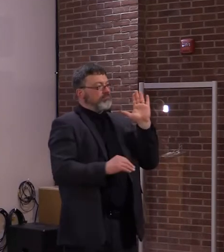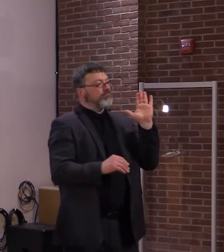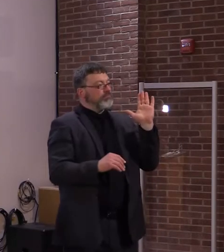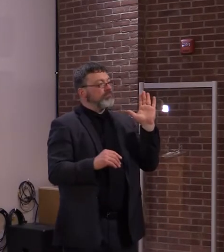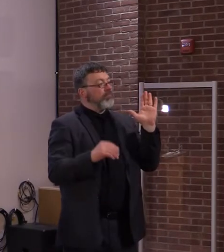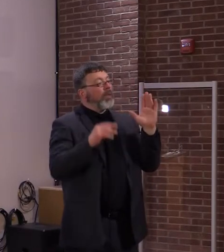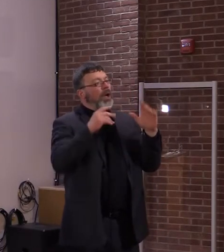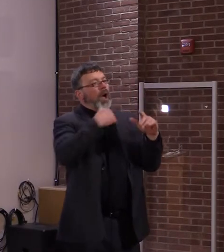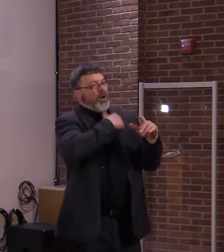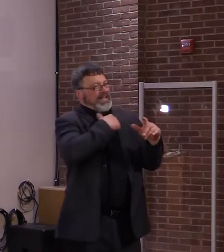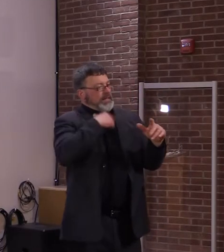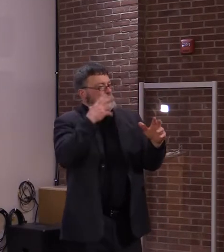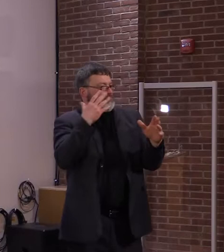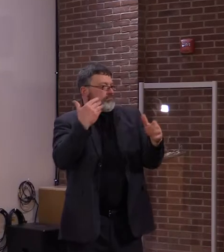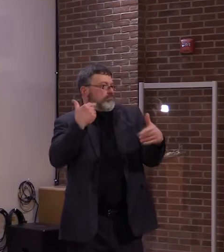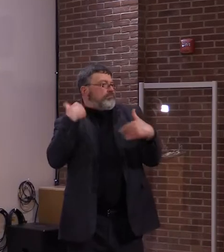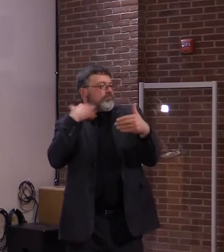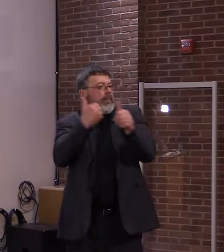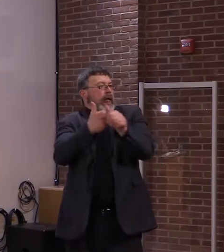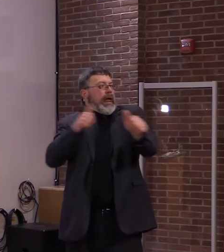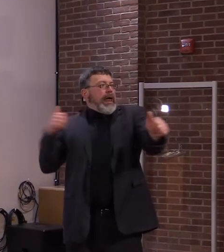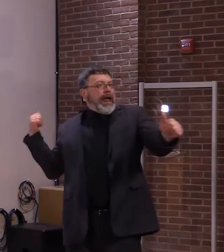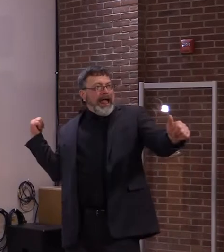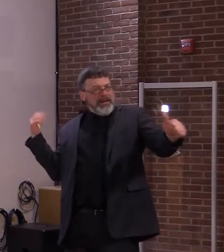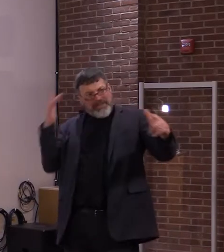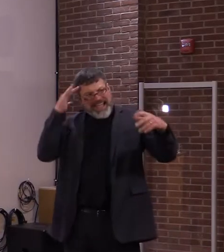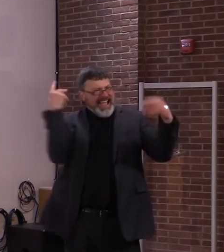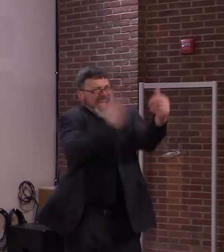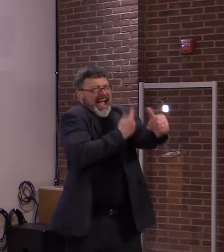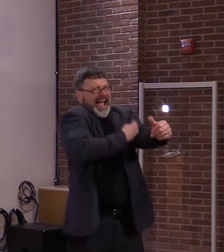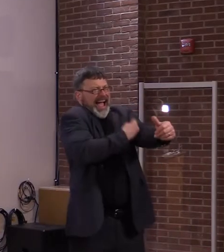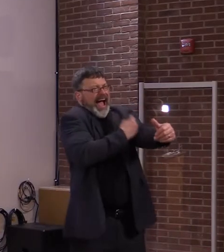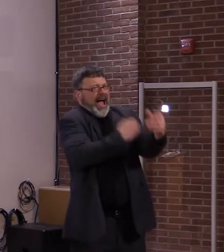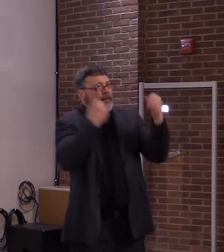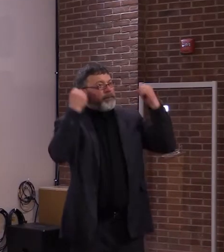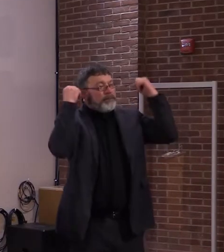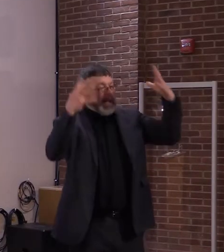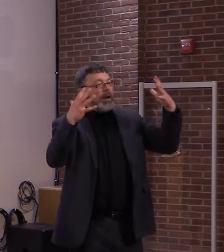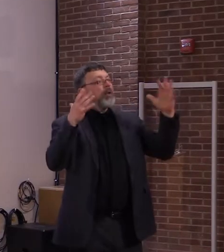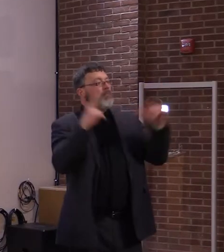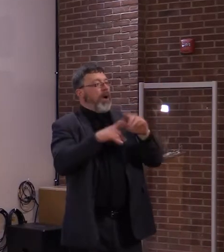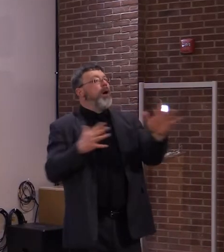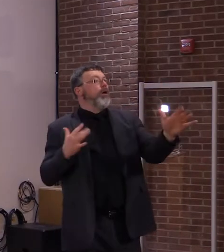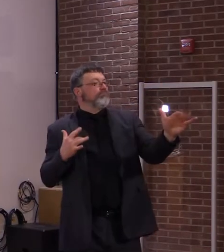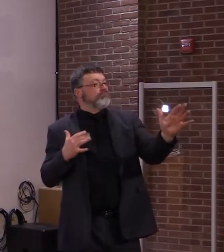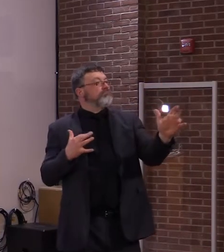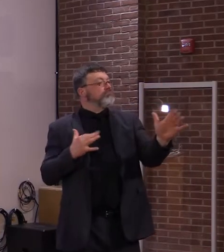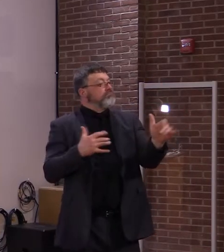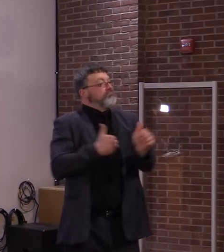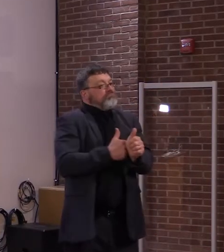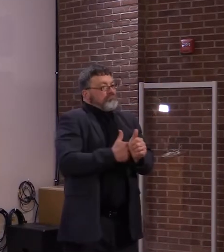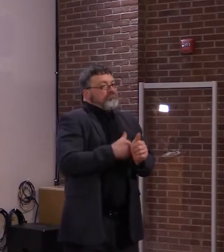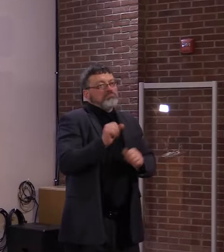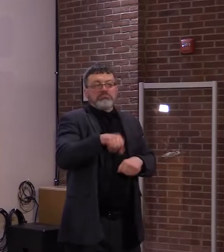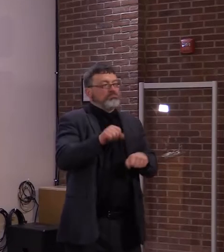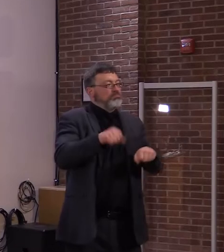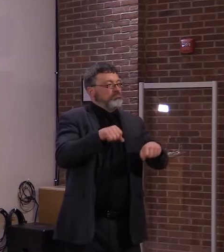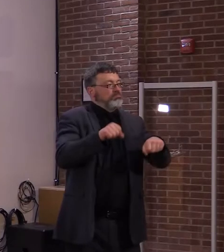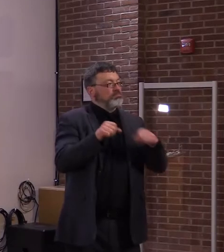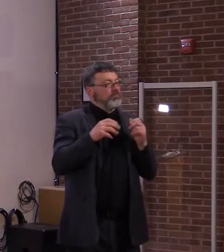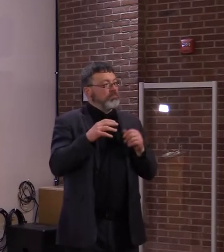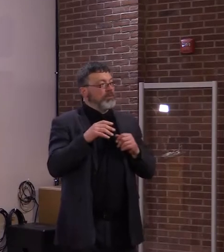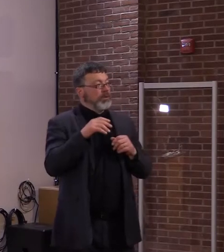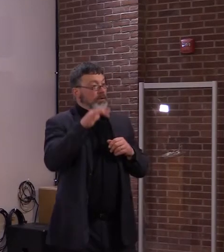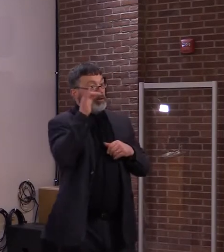way. There are some rules and regulations regarding how that registry can be used in terms of the data